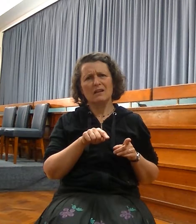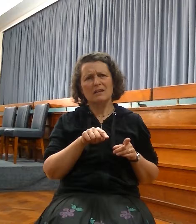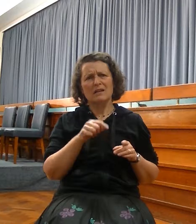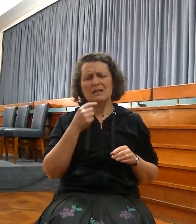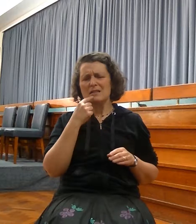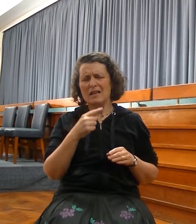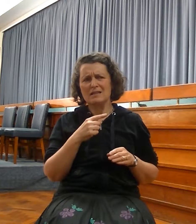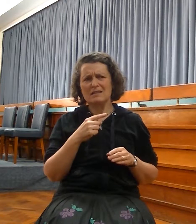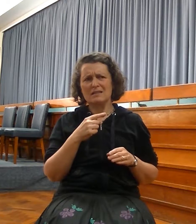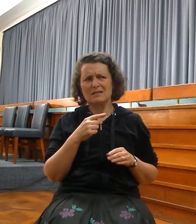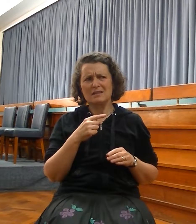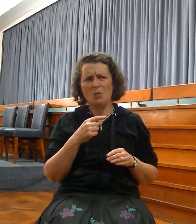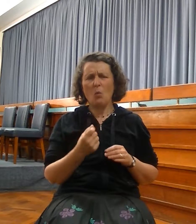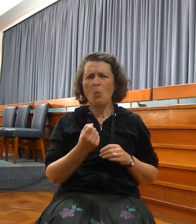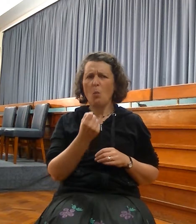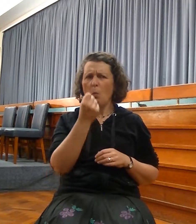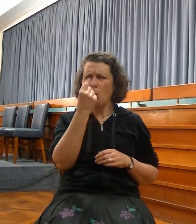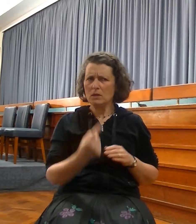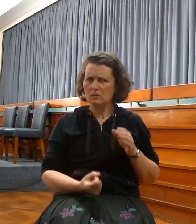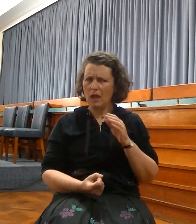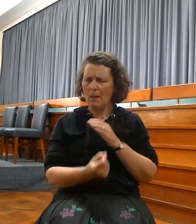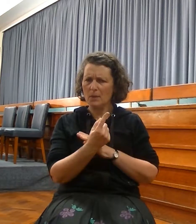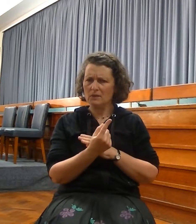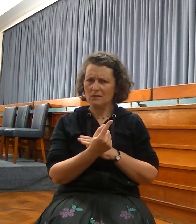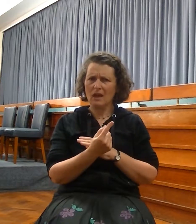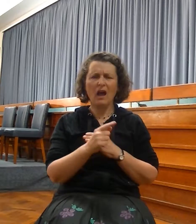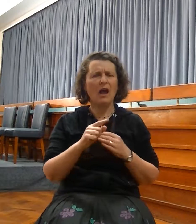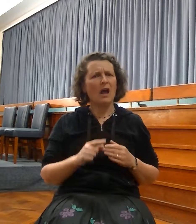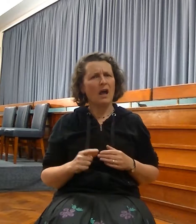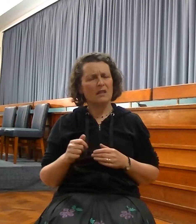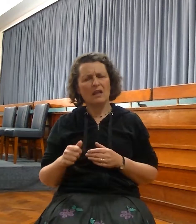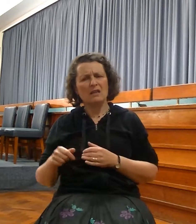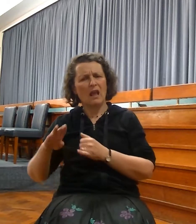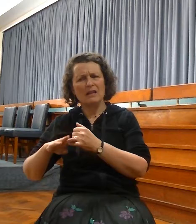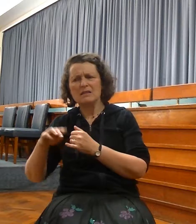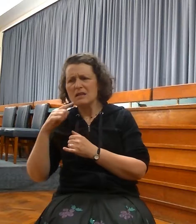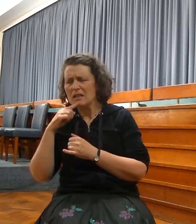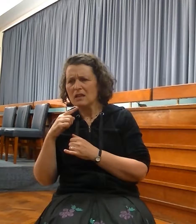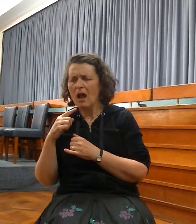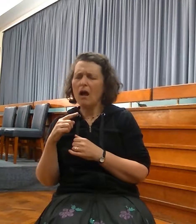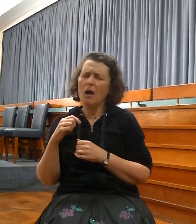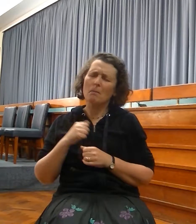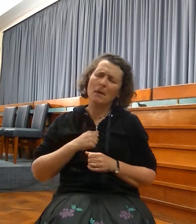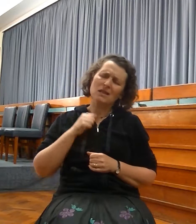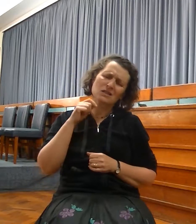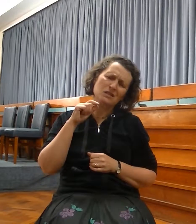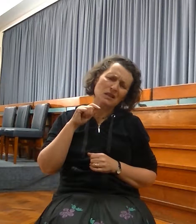his sleep was sweet unto him. He'd seen the Lord. He'd seen the promise